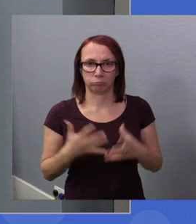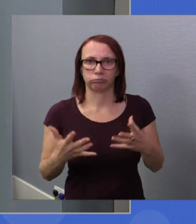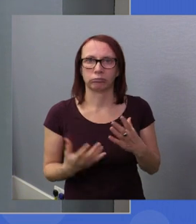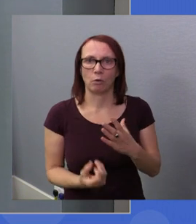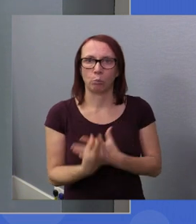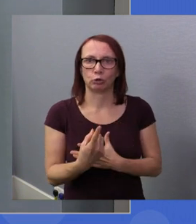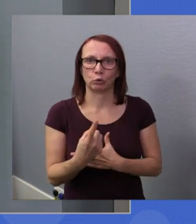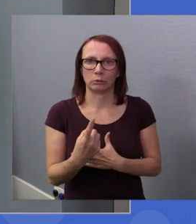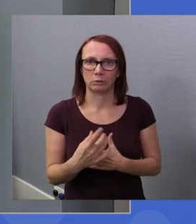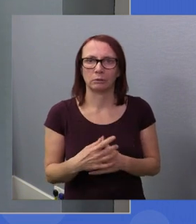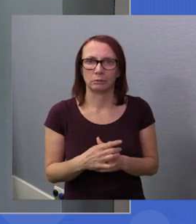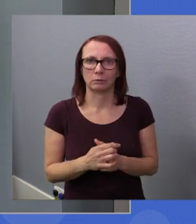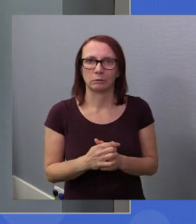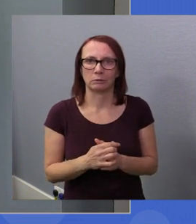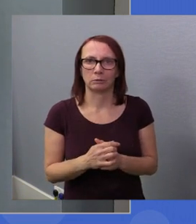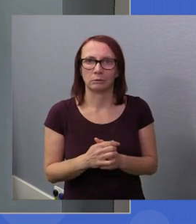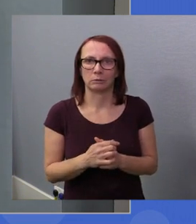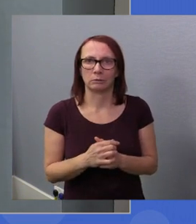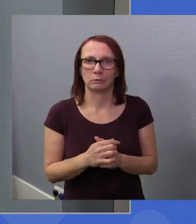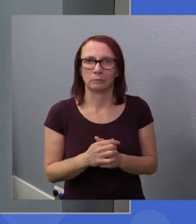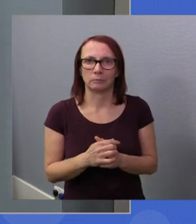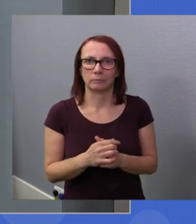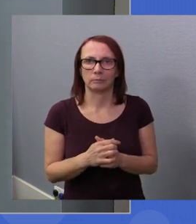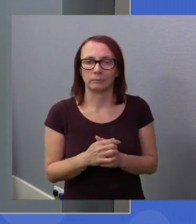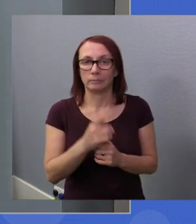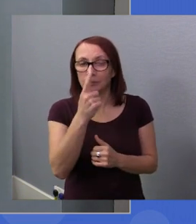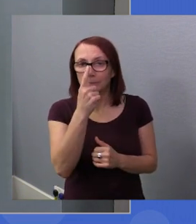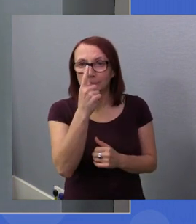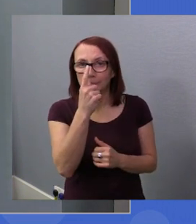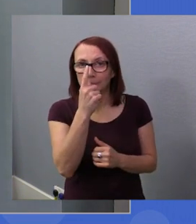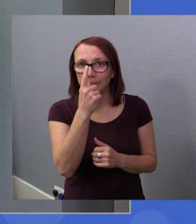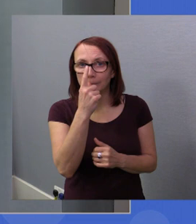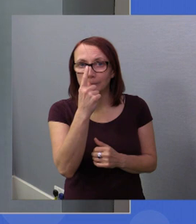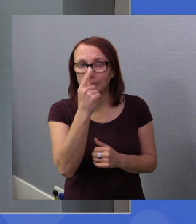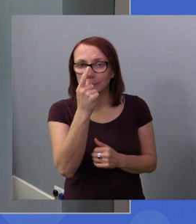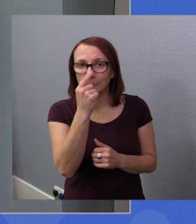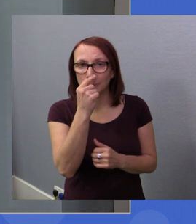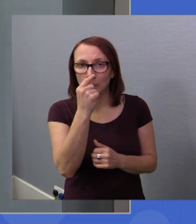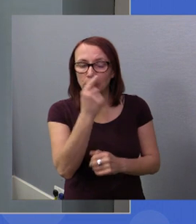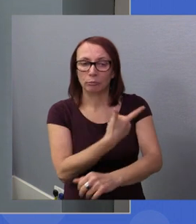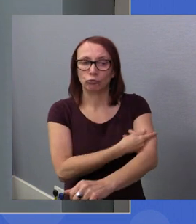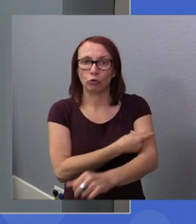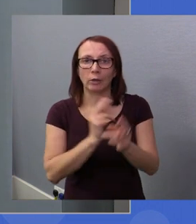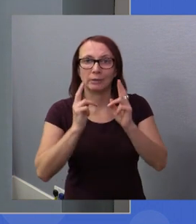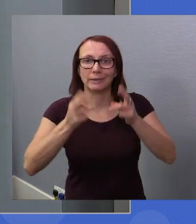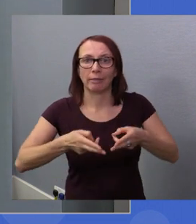and it also could be a reduction of drug deaths